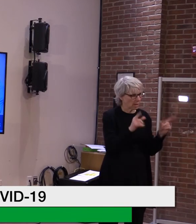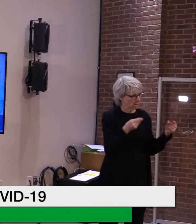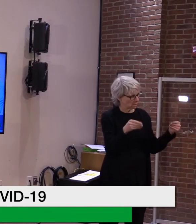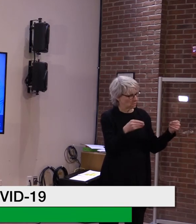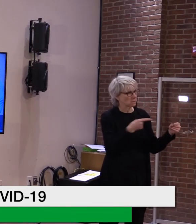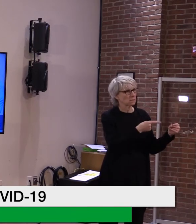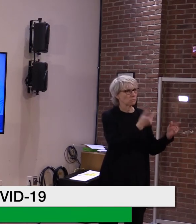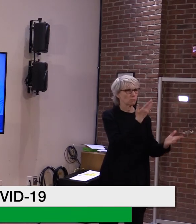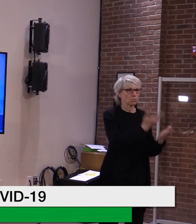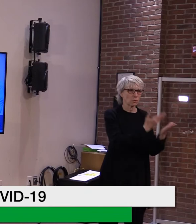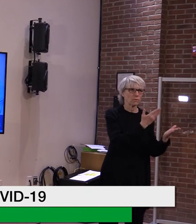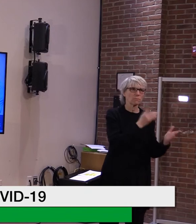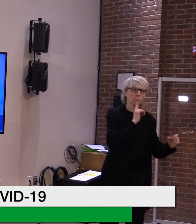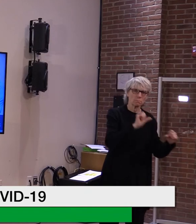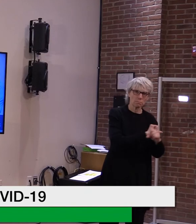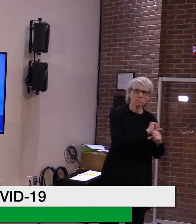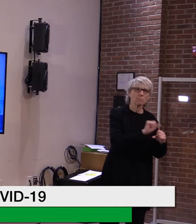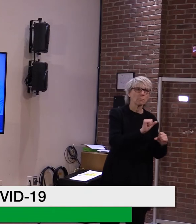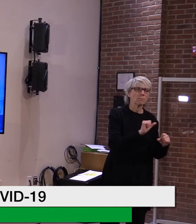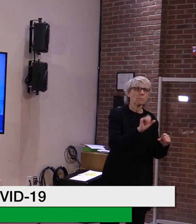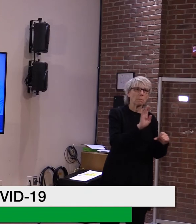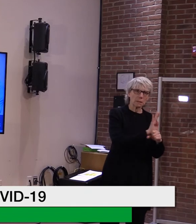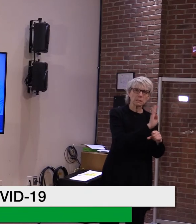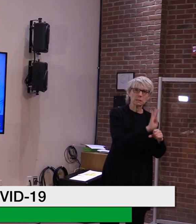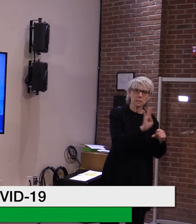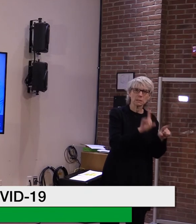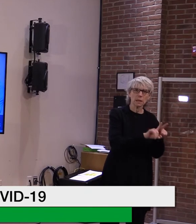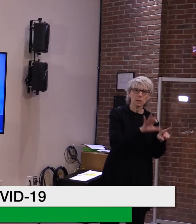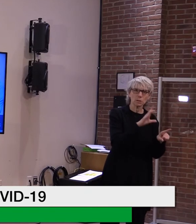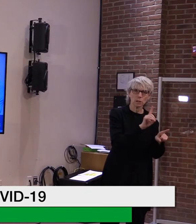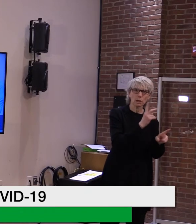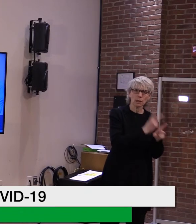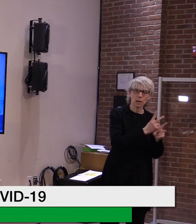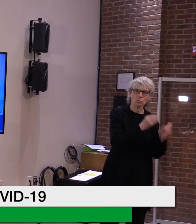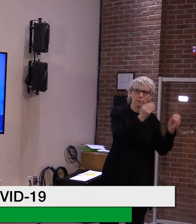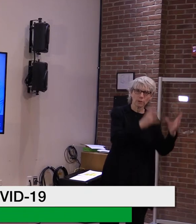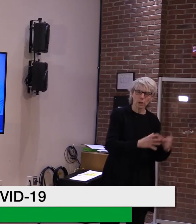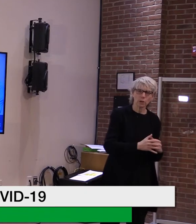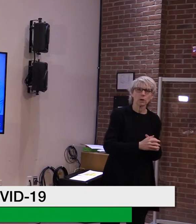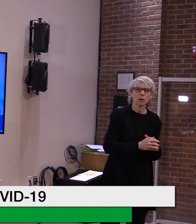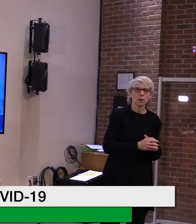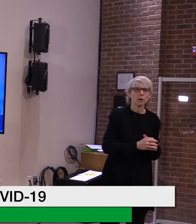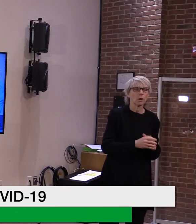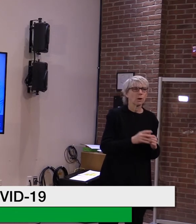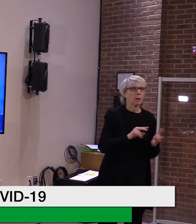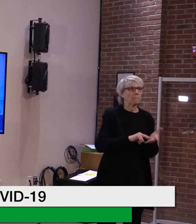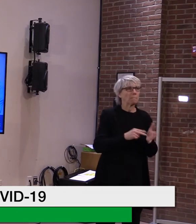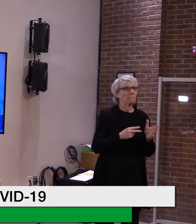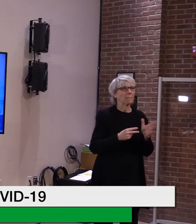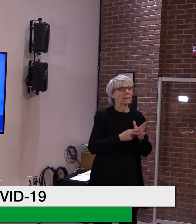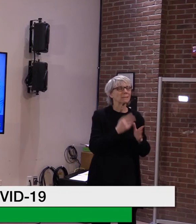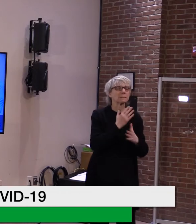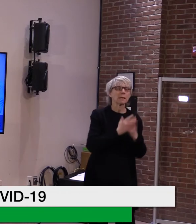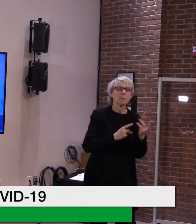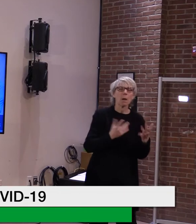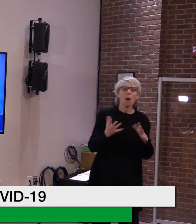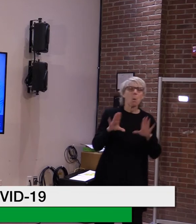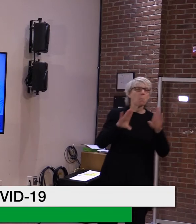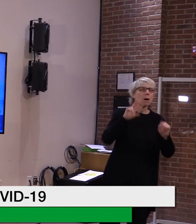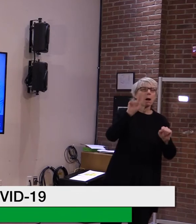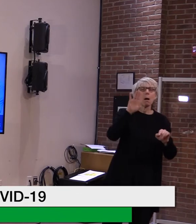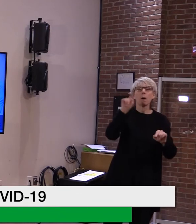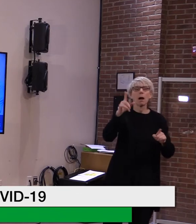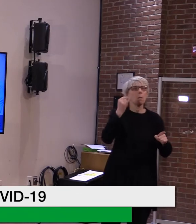that, that does not, uh, allow sort of any sort of, uh, ambiguity in terms of what,